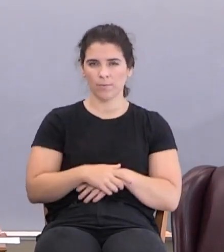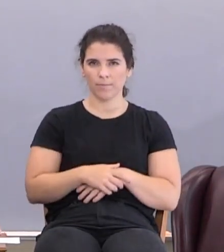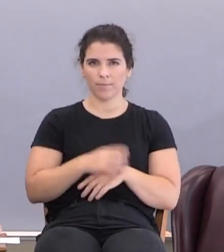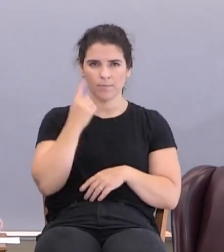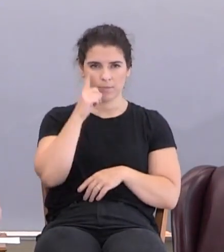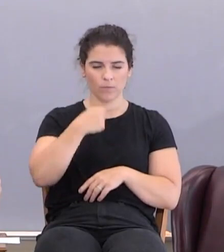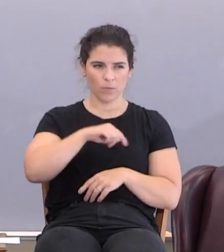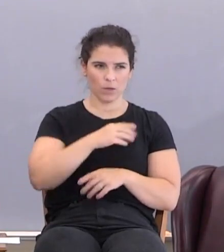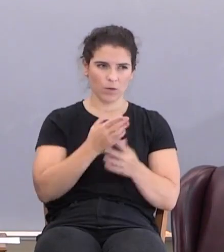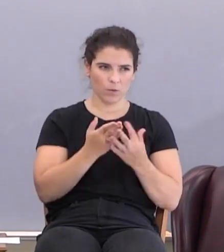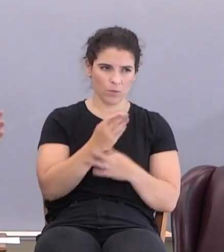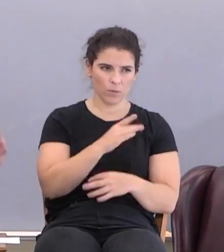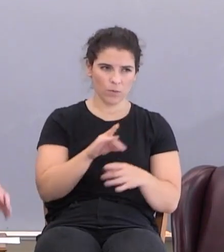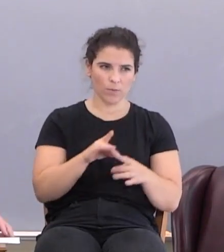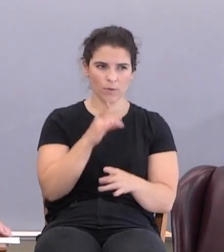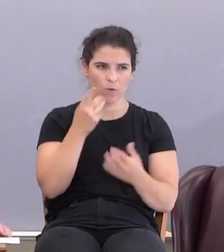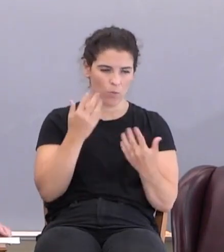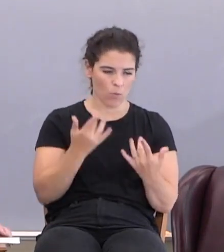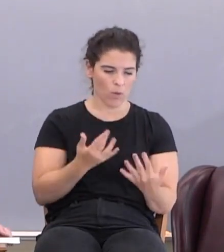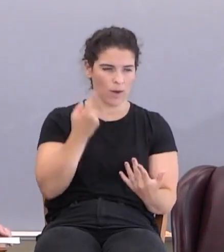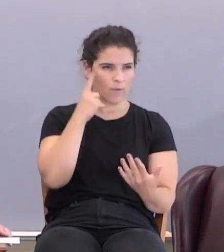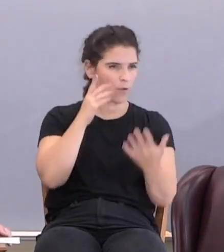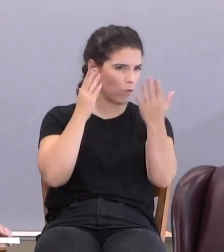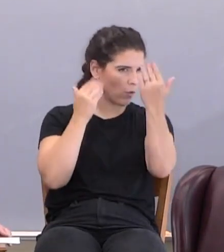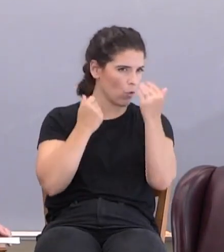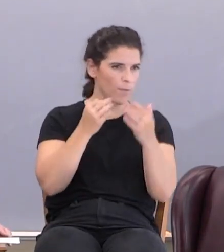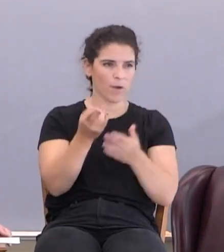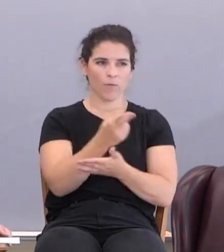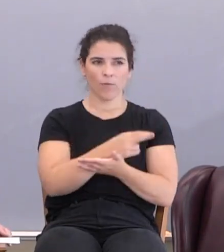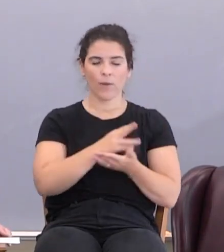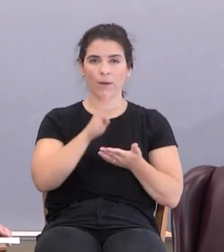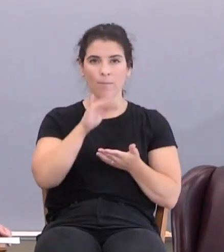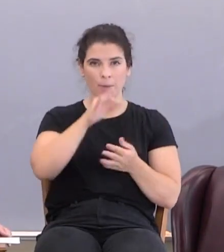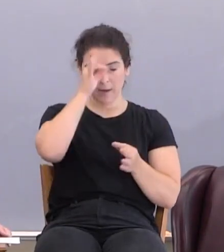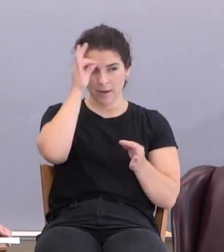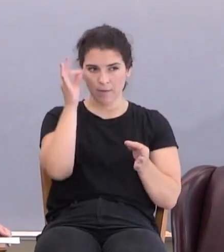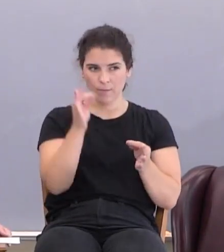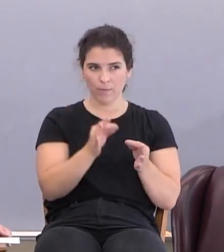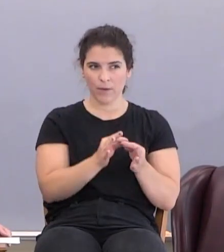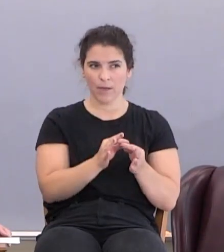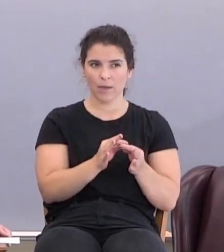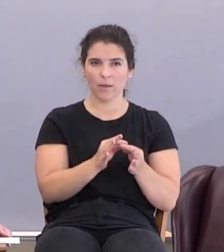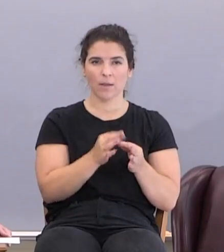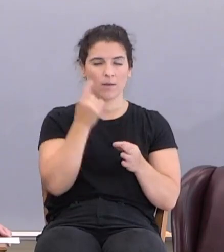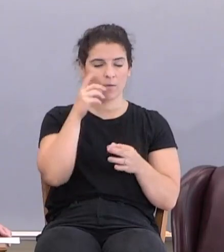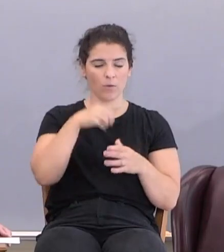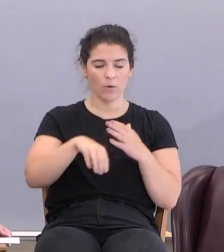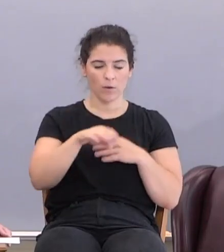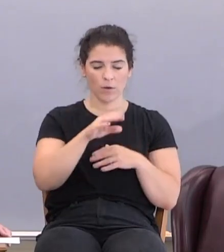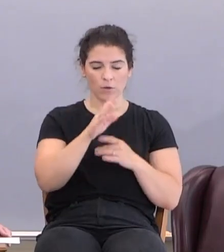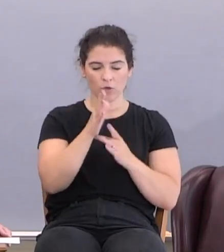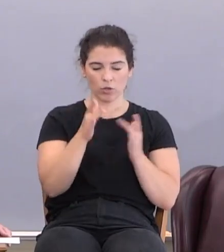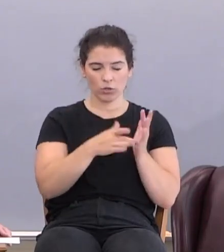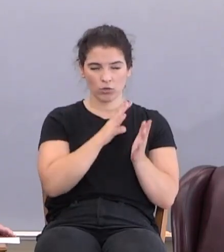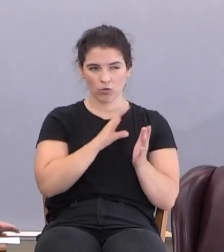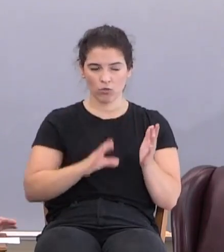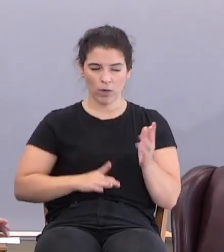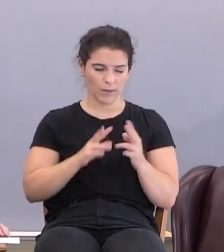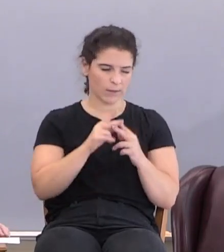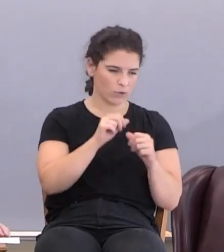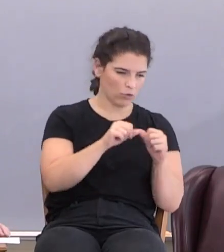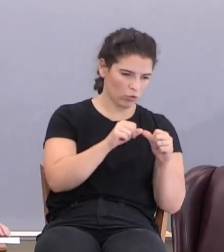For we through the Spirit wait for the hope of righteousness by faith. For in Jesus Christ neither